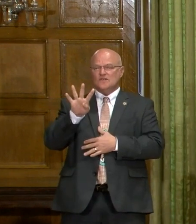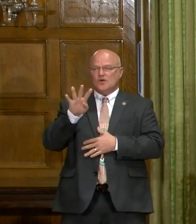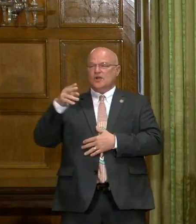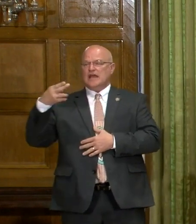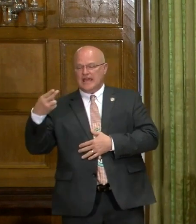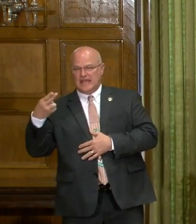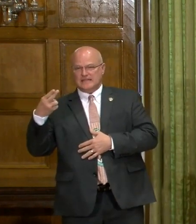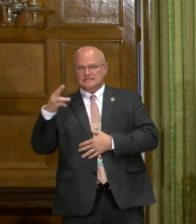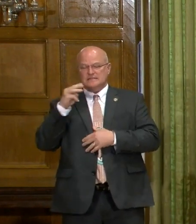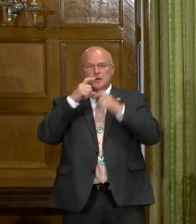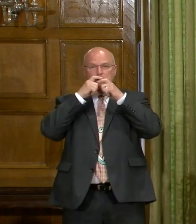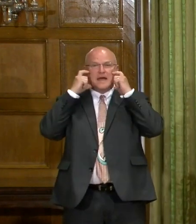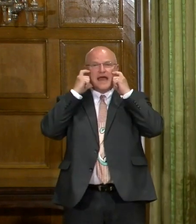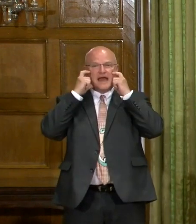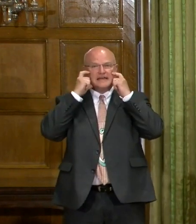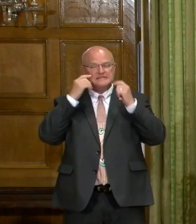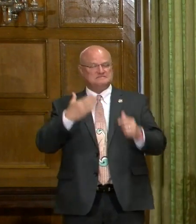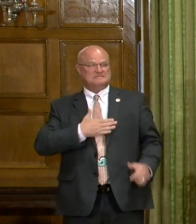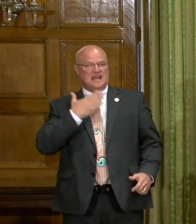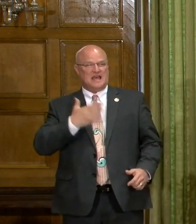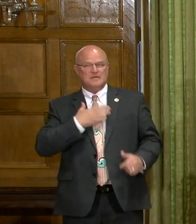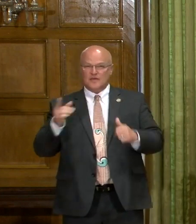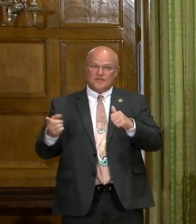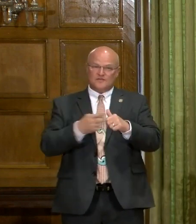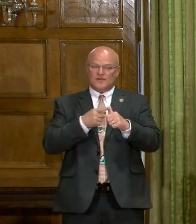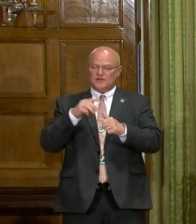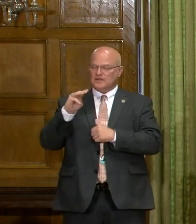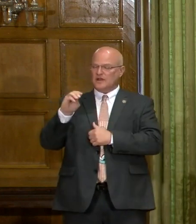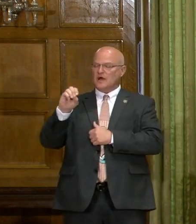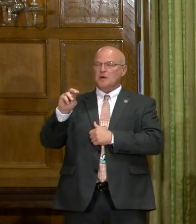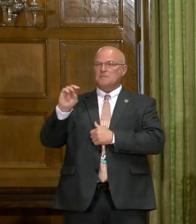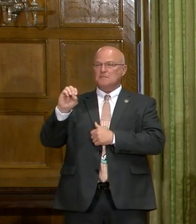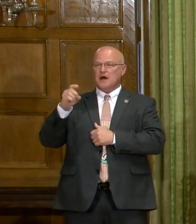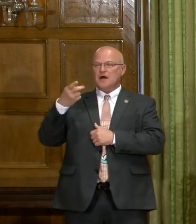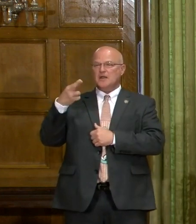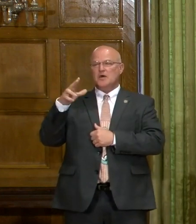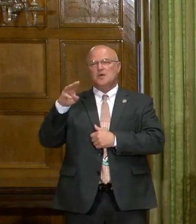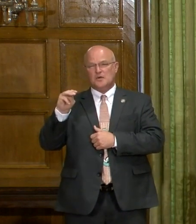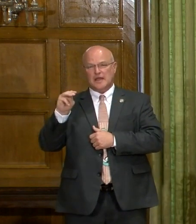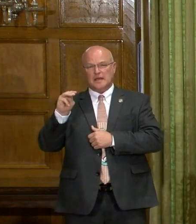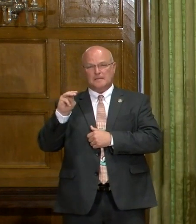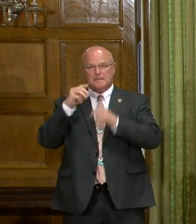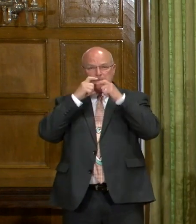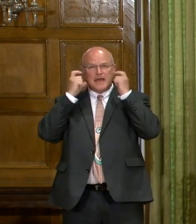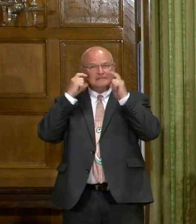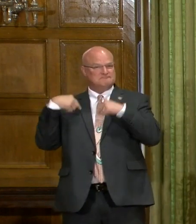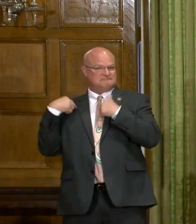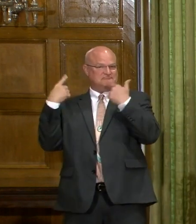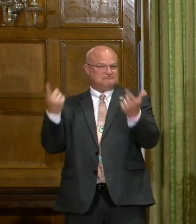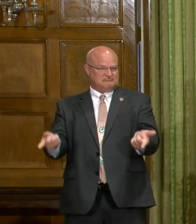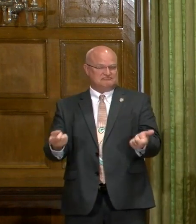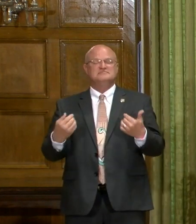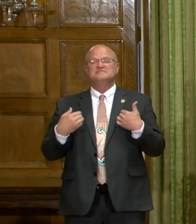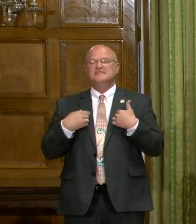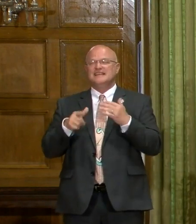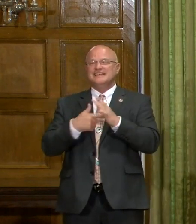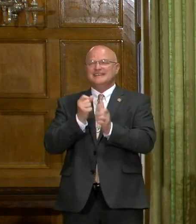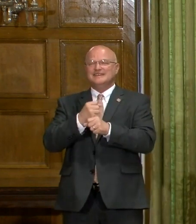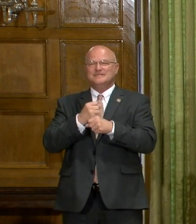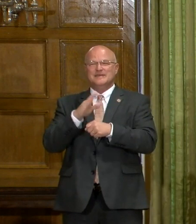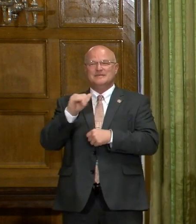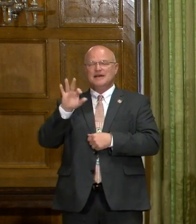mask that I'm delighted with. think it's the first monogrammed mask that I've had. And this is made by